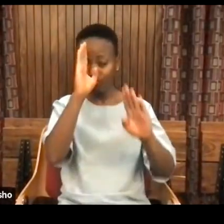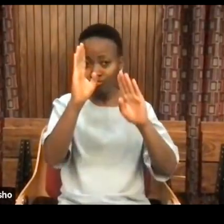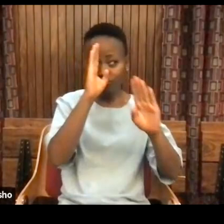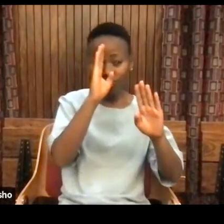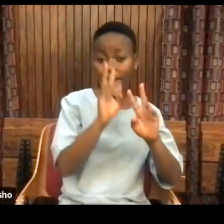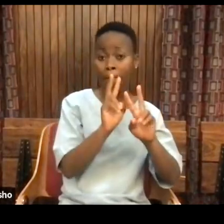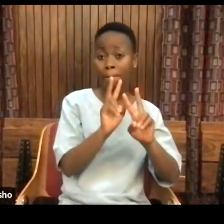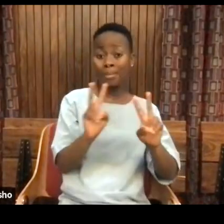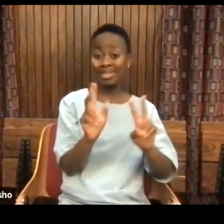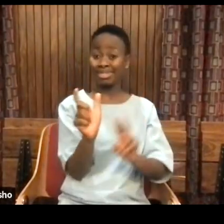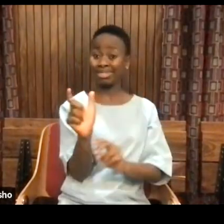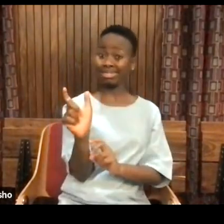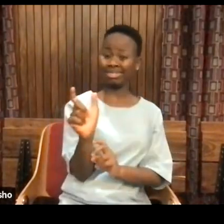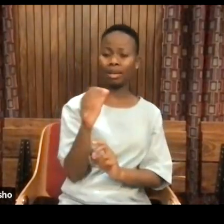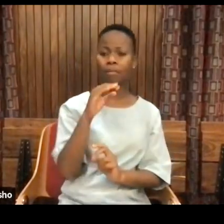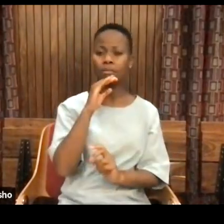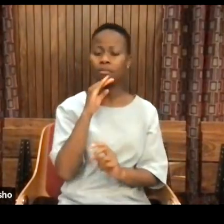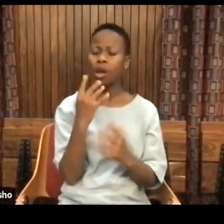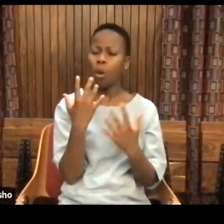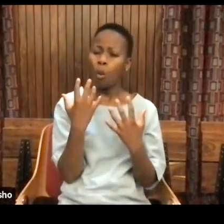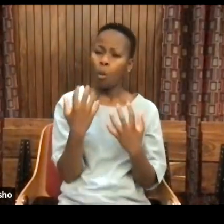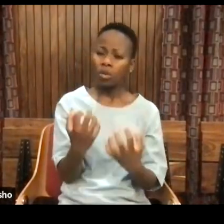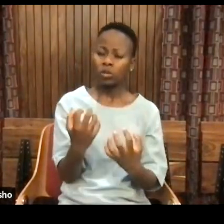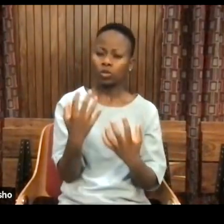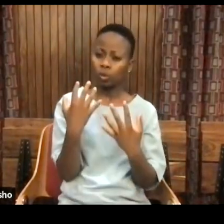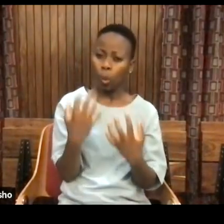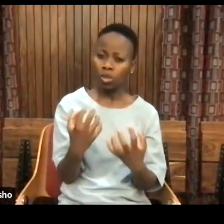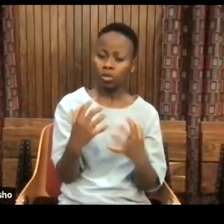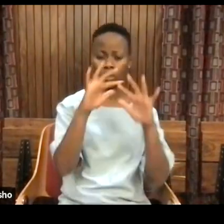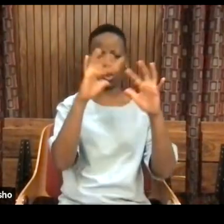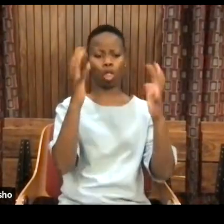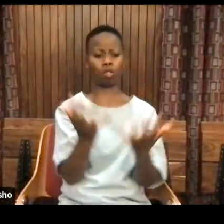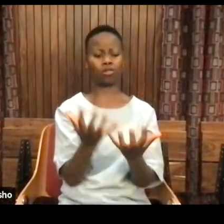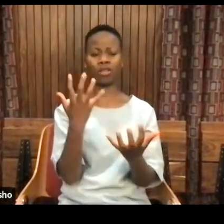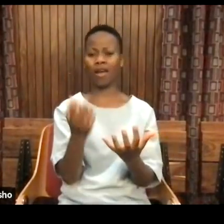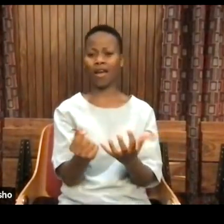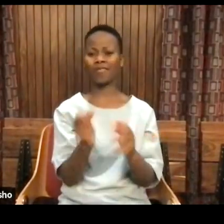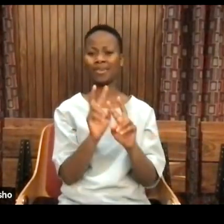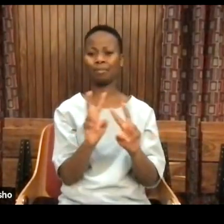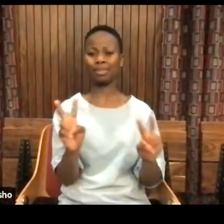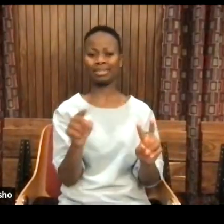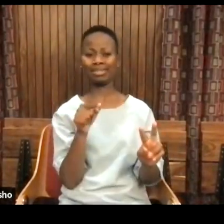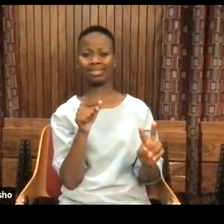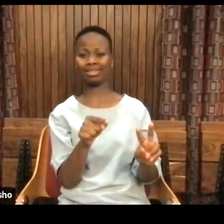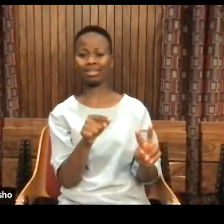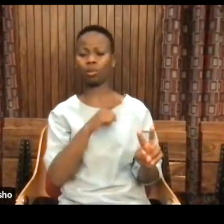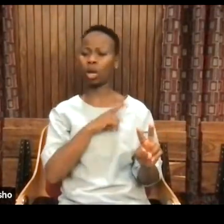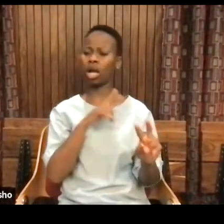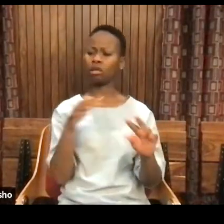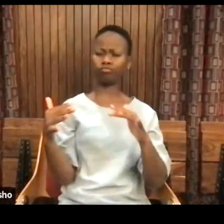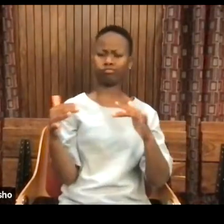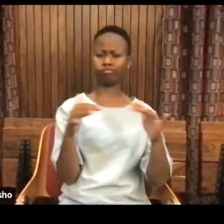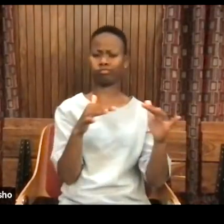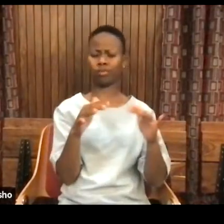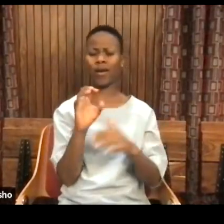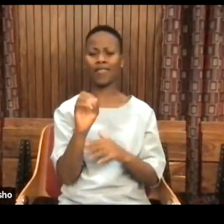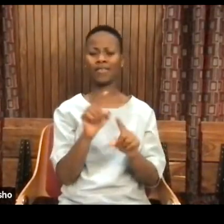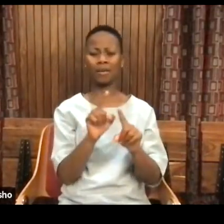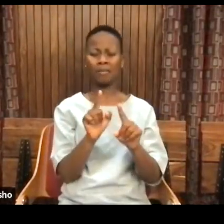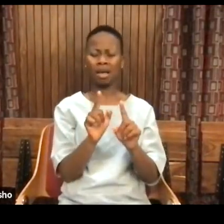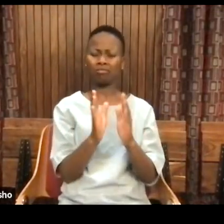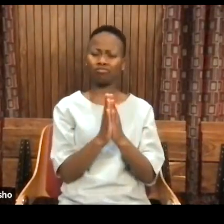human being, upon the world, upon life, that it can be made whole, but not closed.